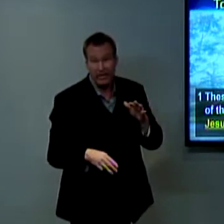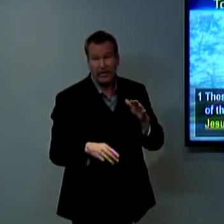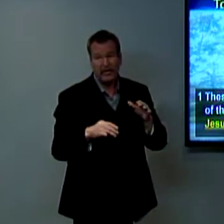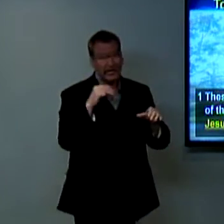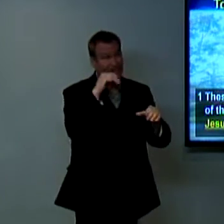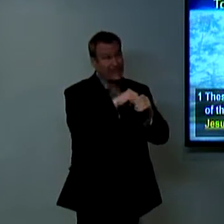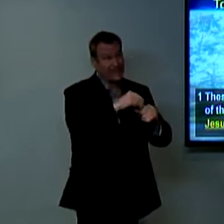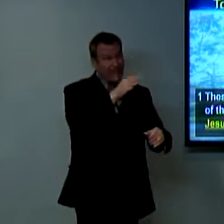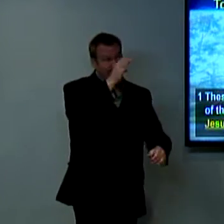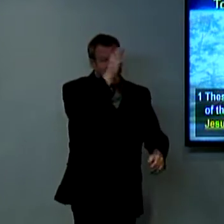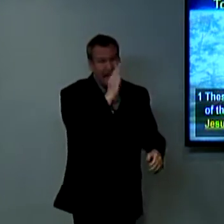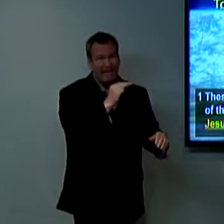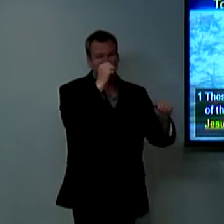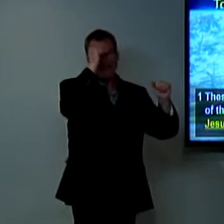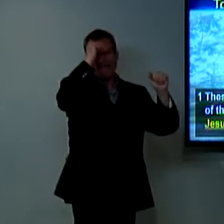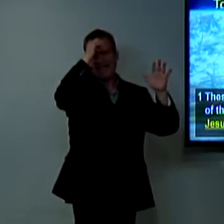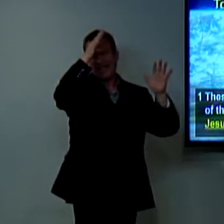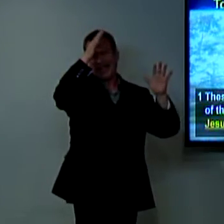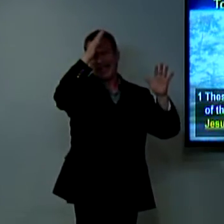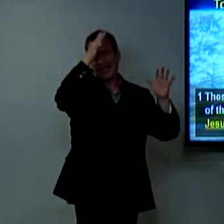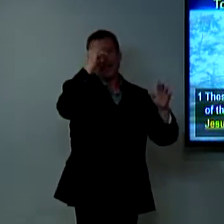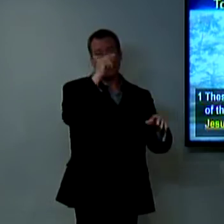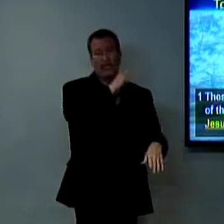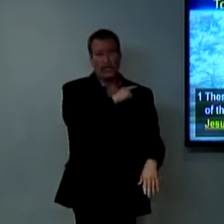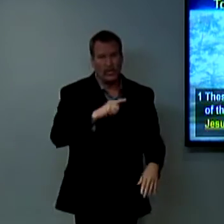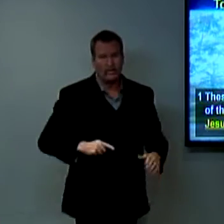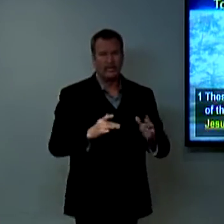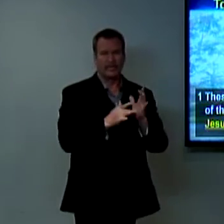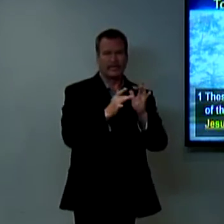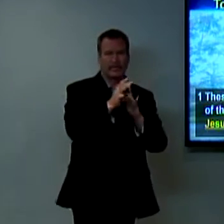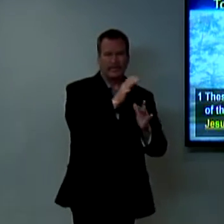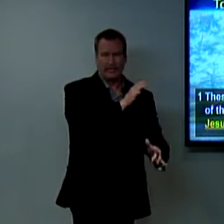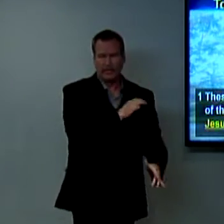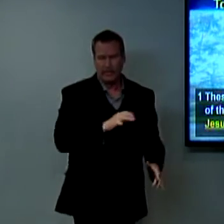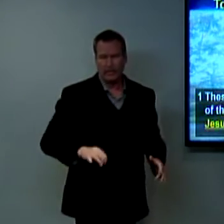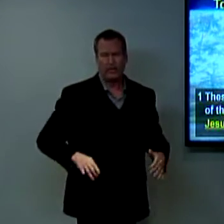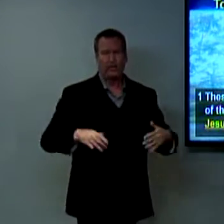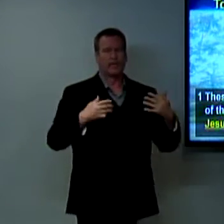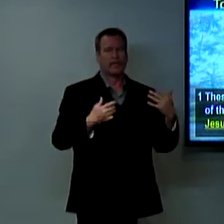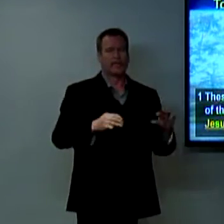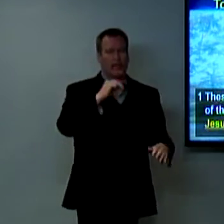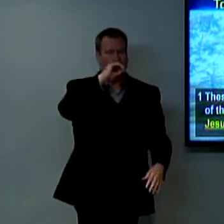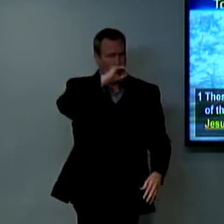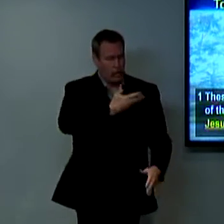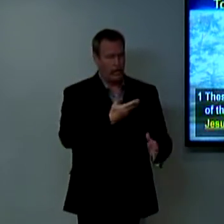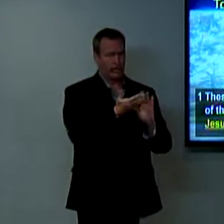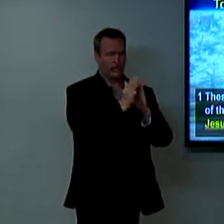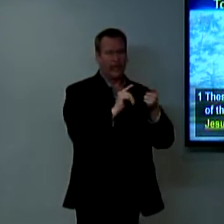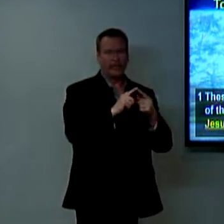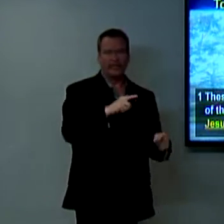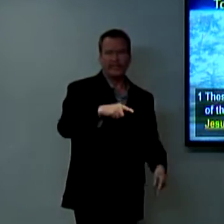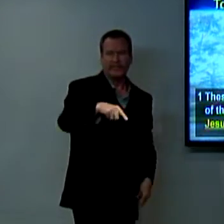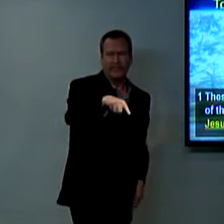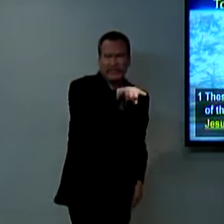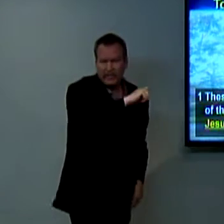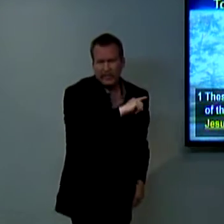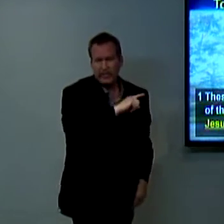so Paul explained in God the Father and the Lord Jesus Christ grace and peace be to you